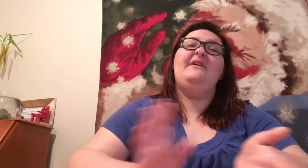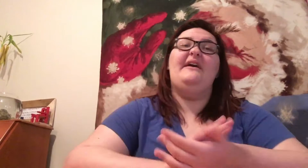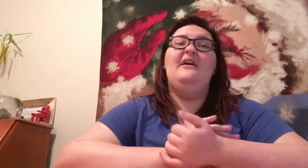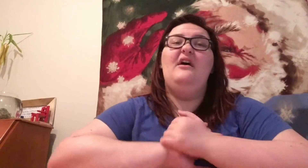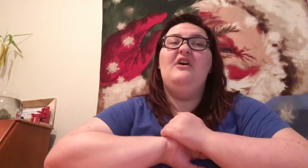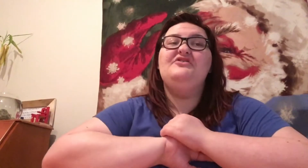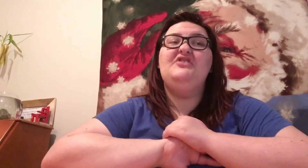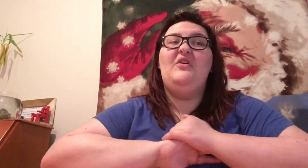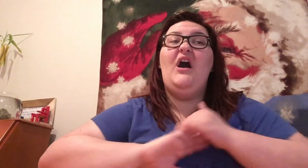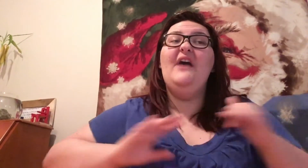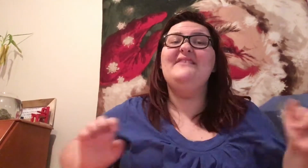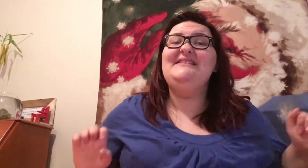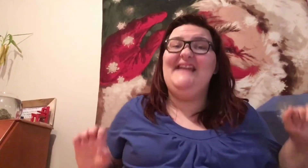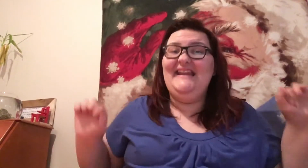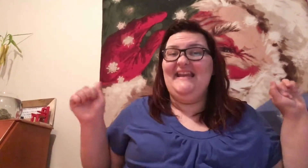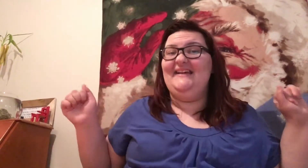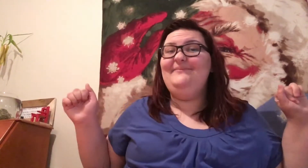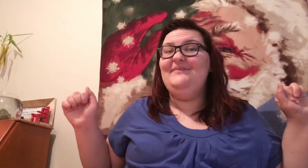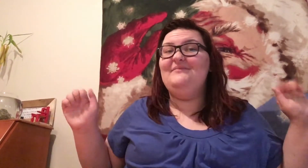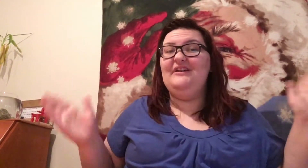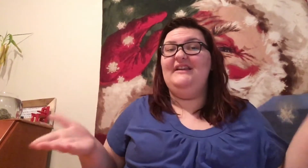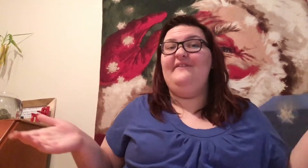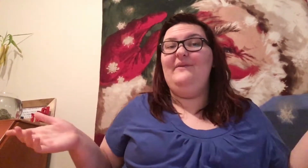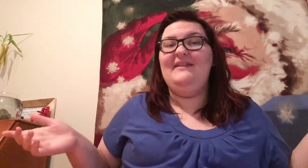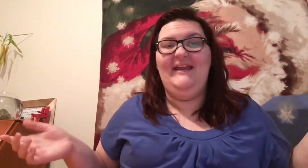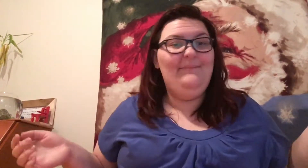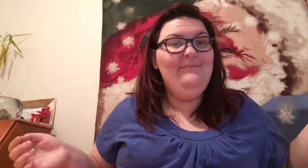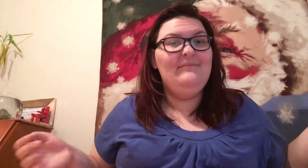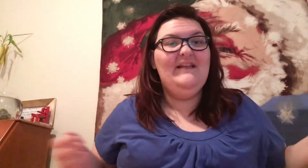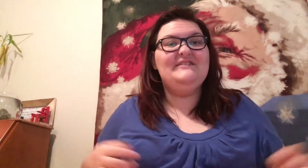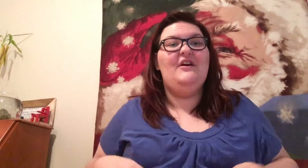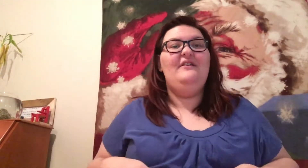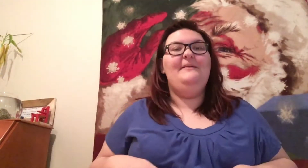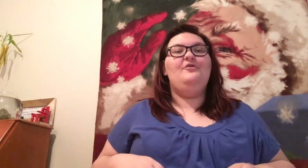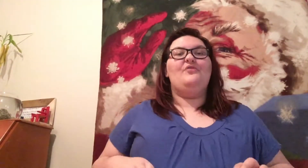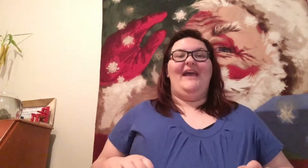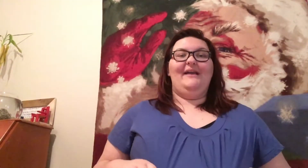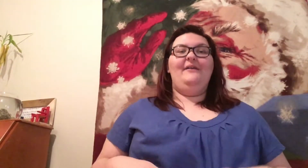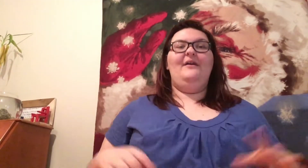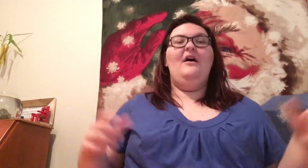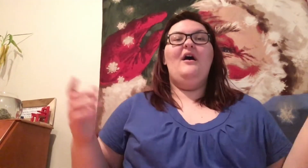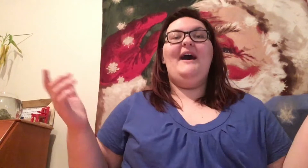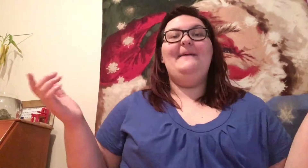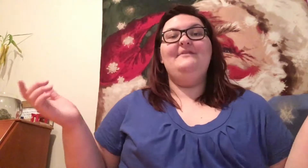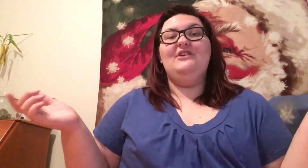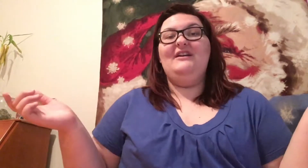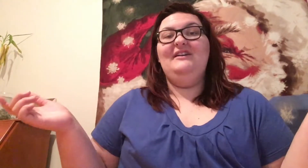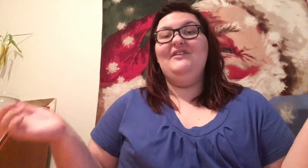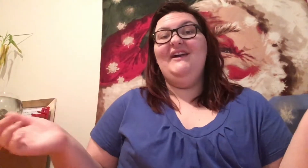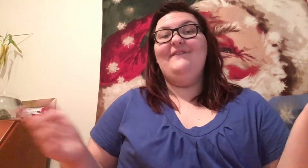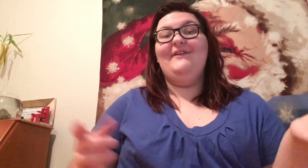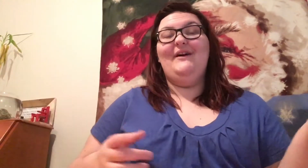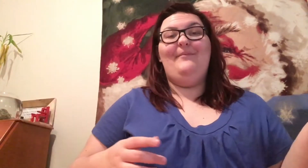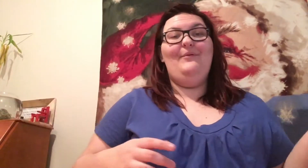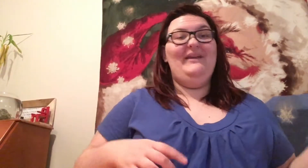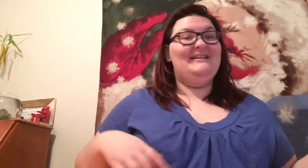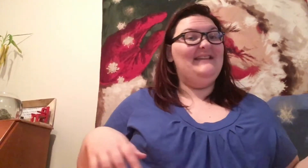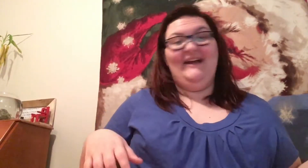okay, so on this dating app, I'm not going to give away the name. Let's call him Greg. I've been talking to Greg for a couple weeks now.